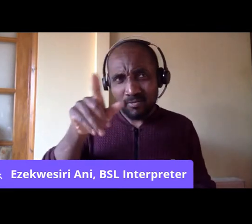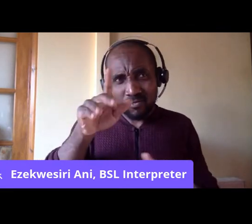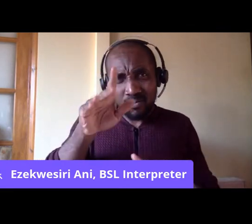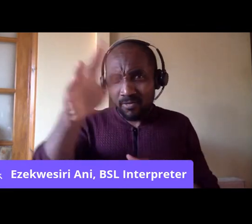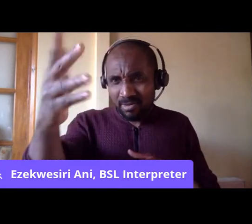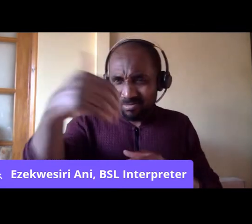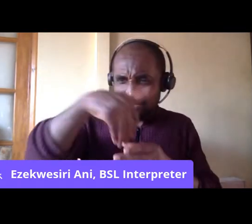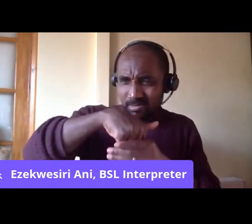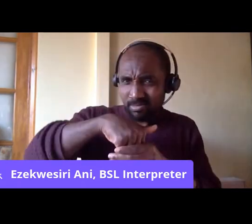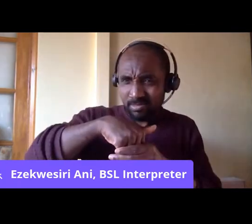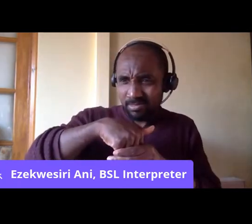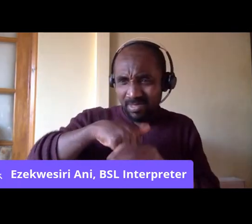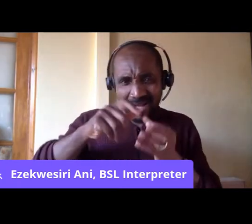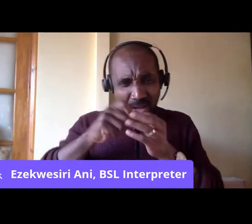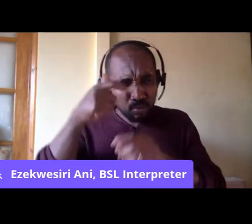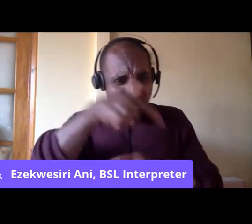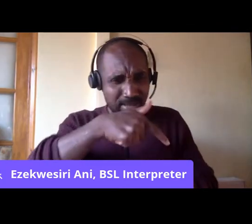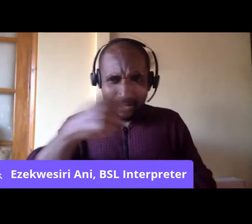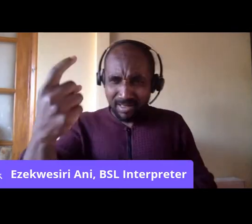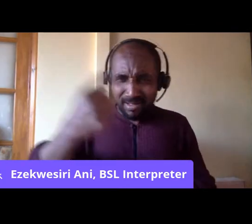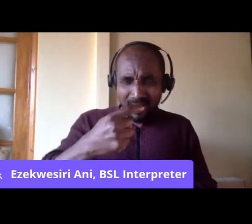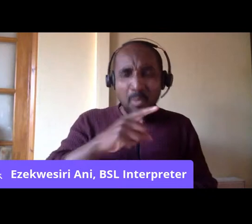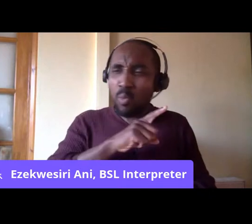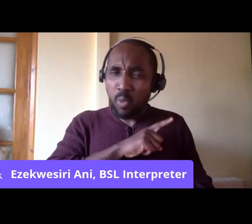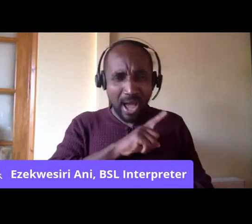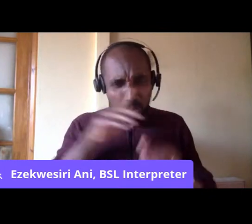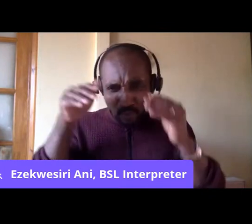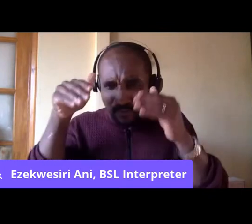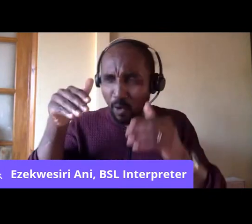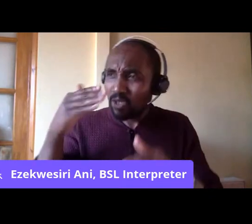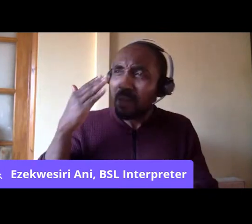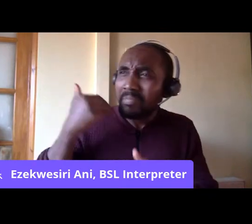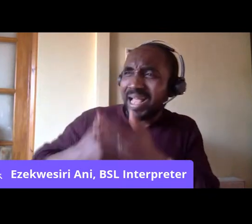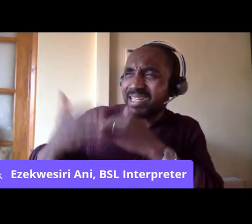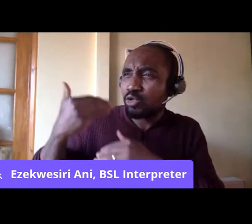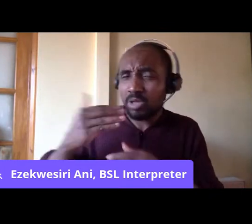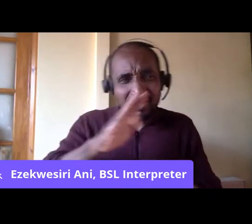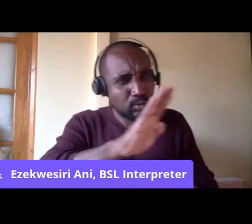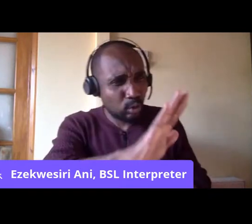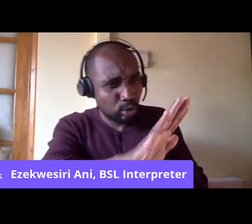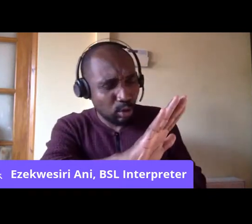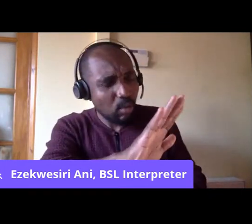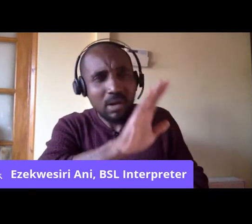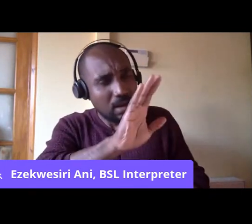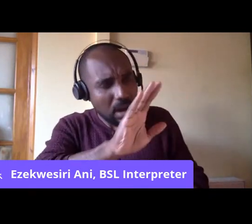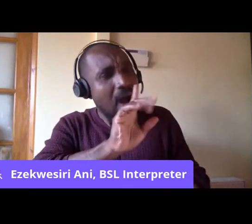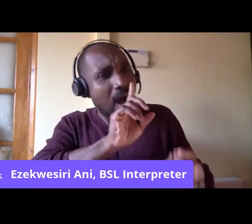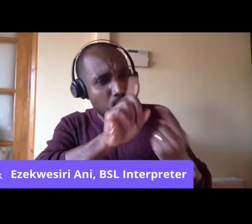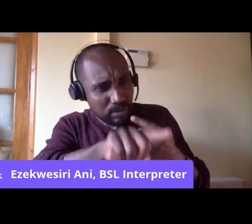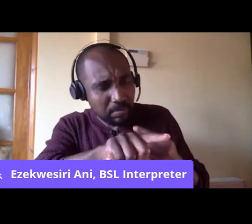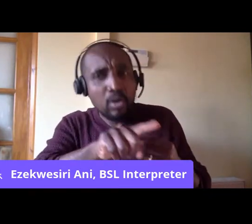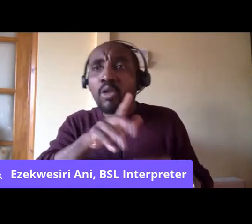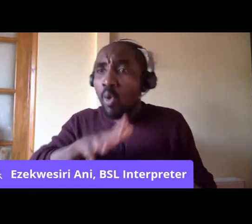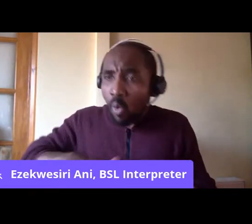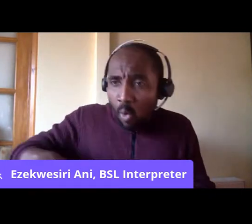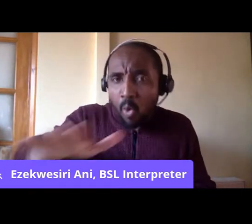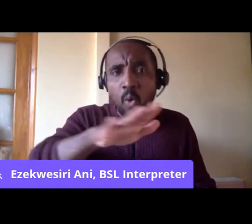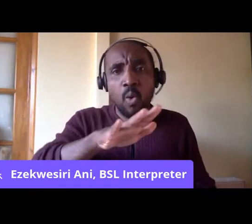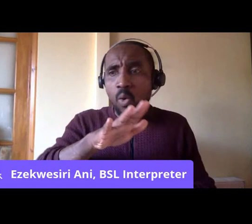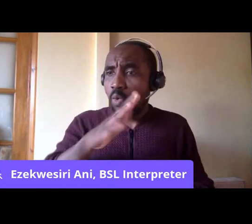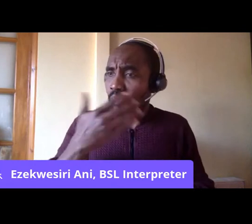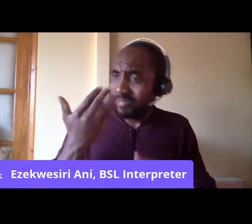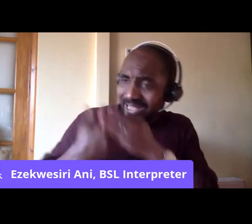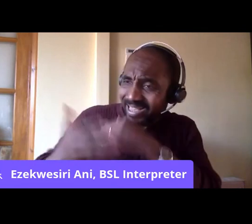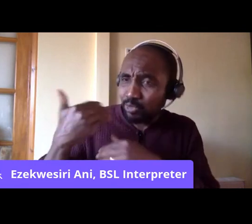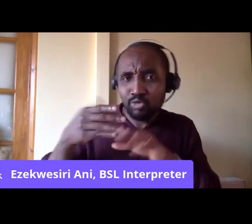look at our city? Or why are you doing black history? And I said, it's not black history. It's everybody's history. And we need to document it. And I